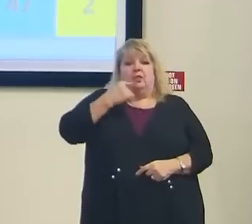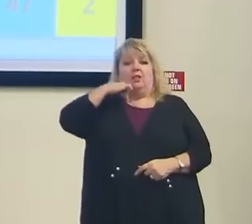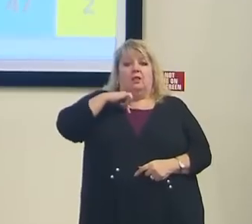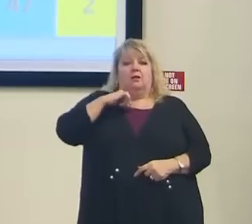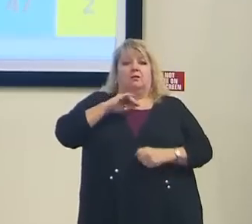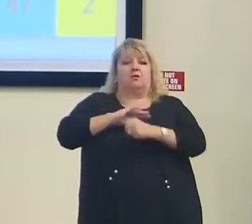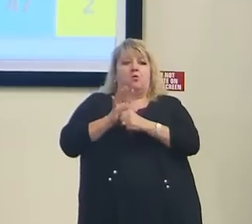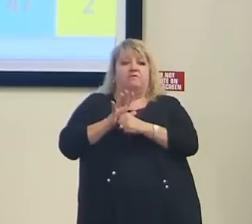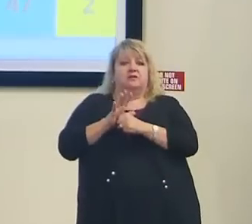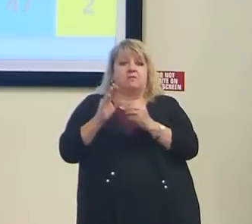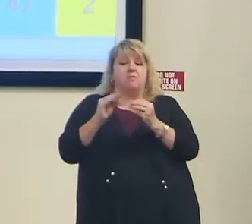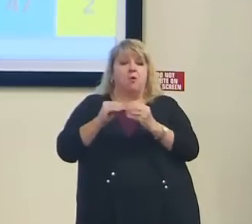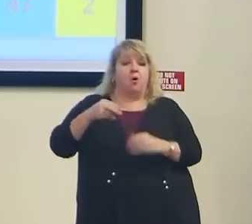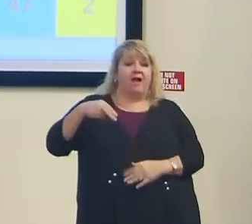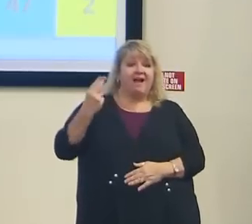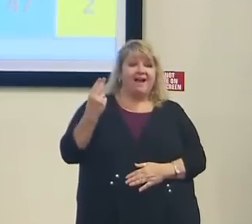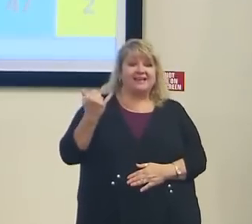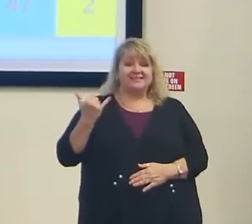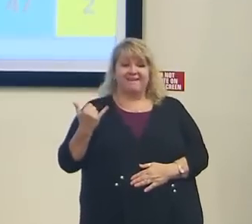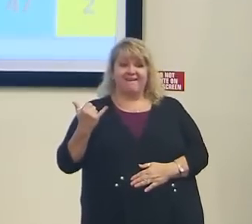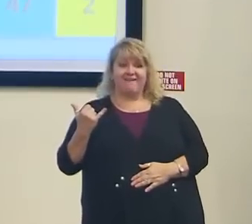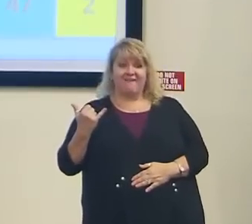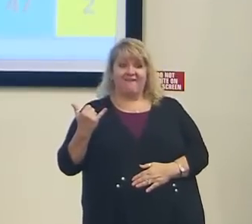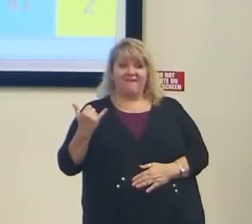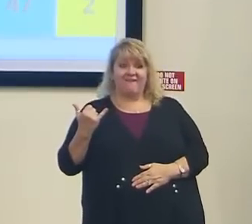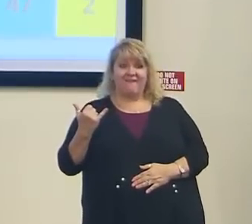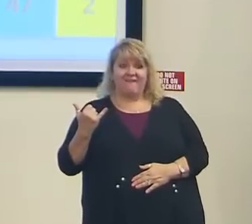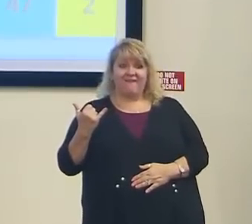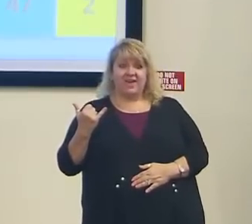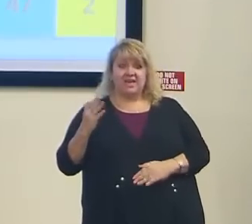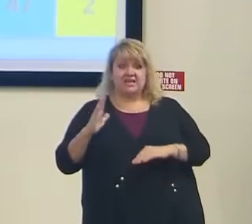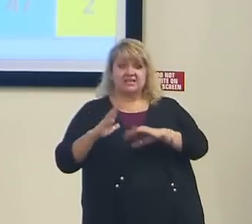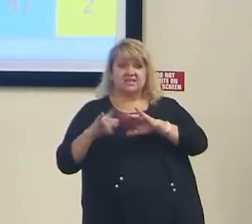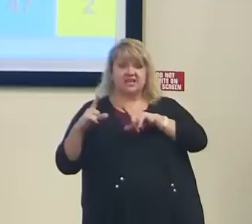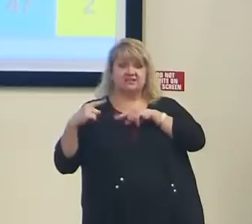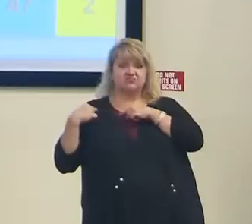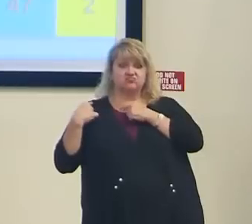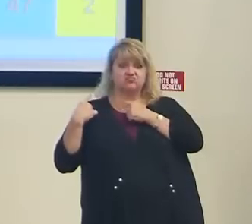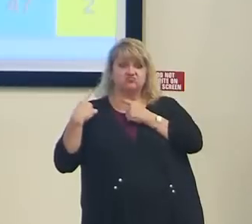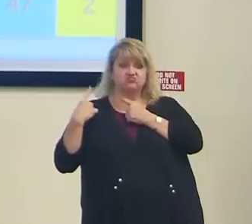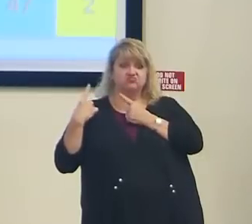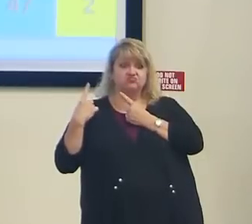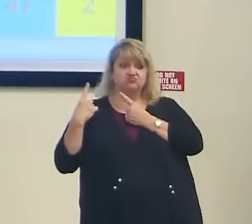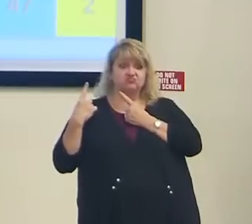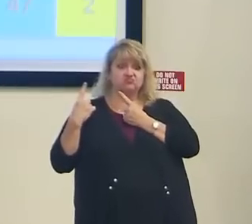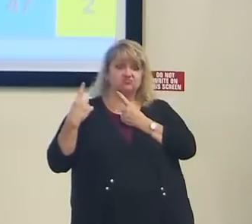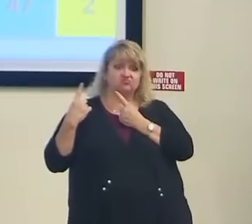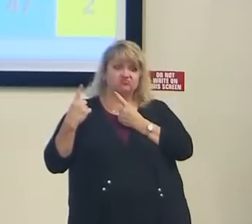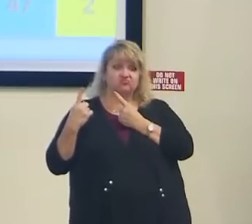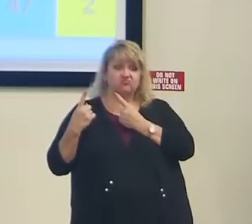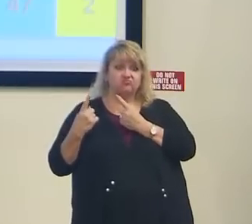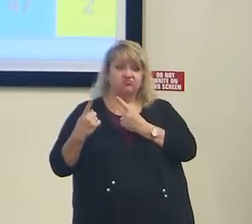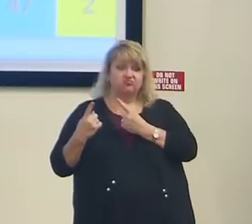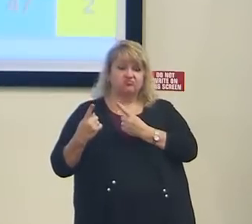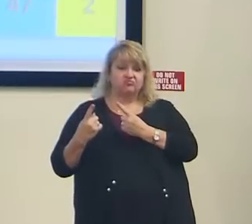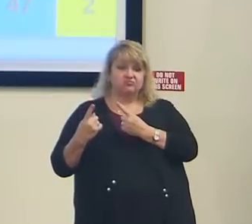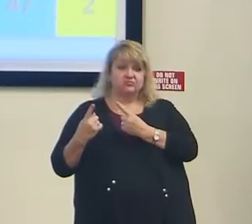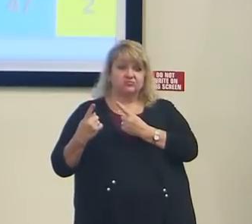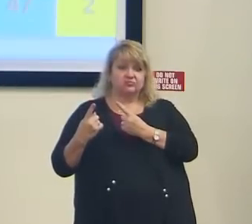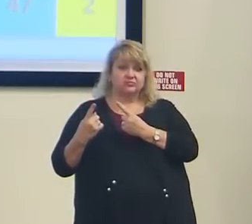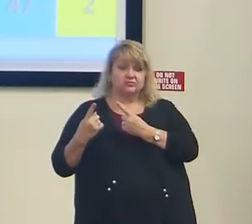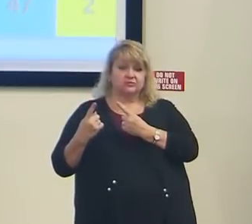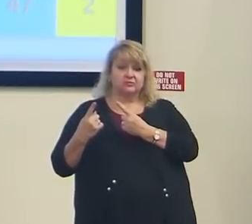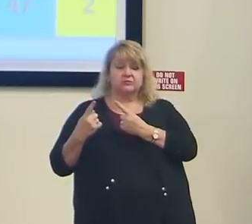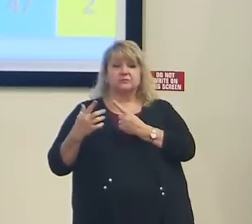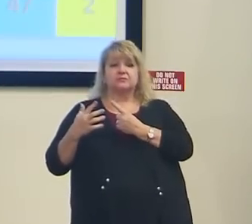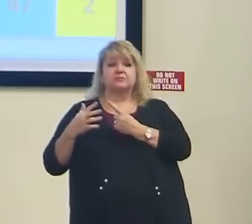higher today than they have been at any point in the pandemic leading up to the